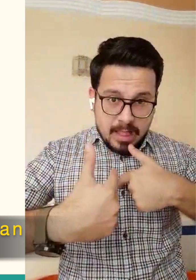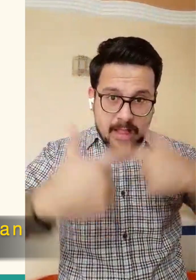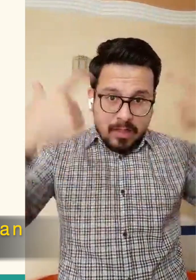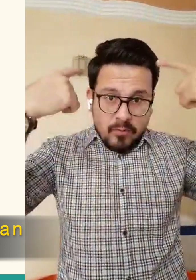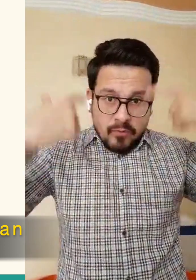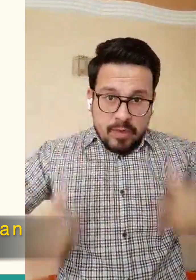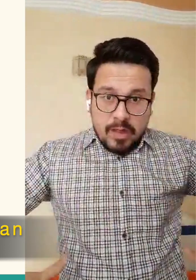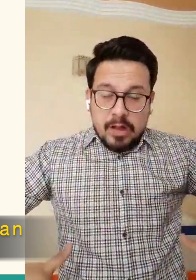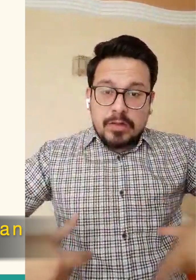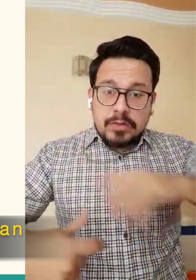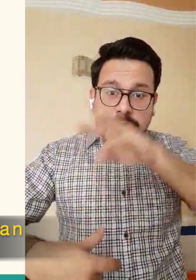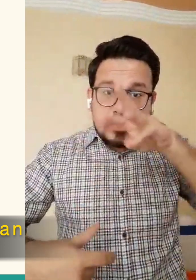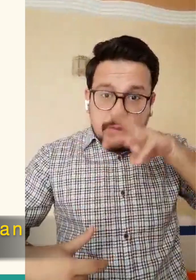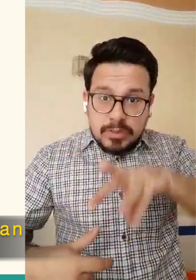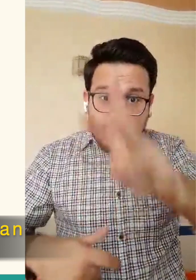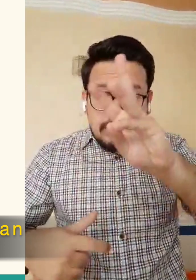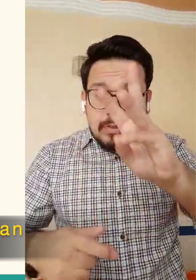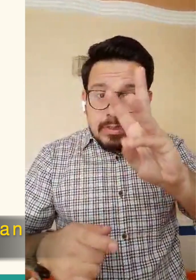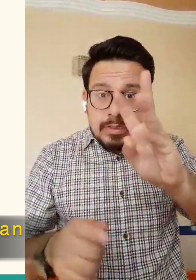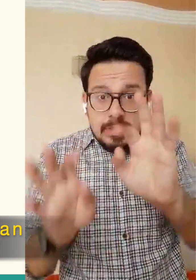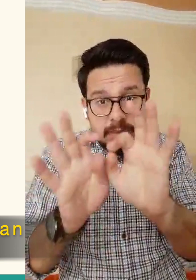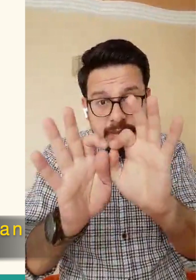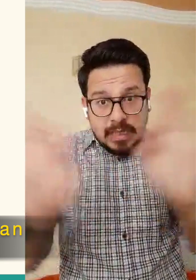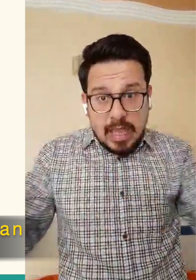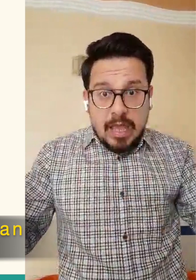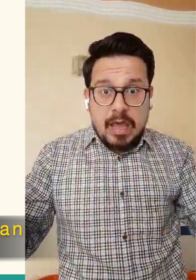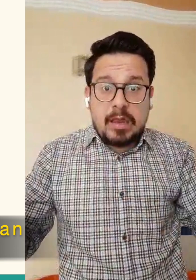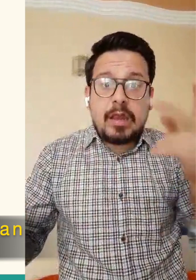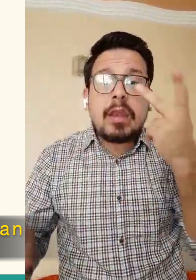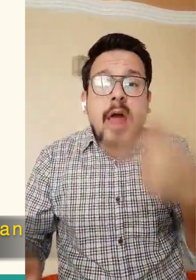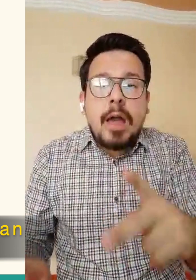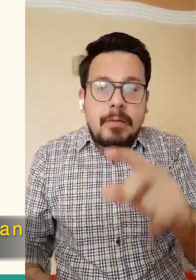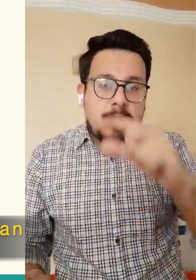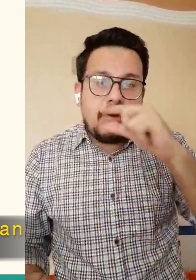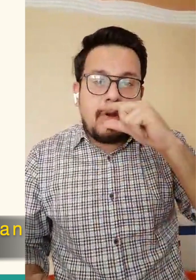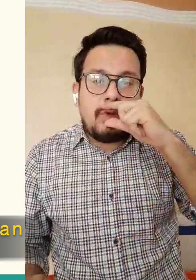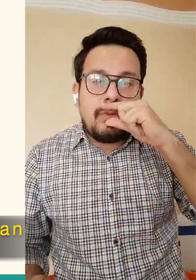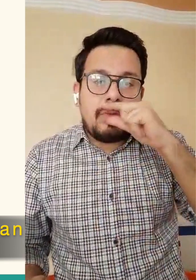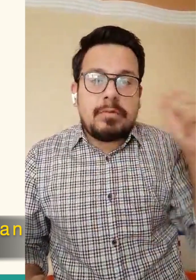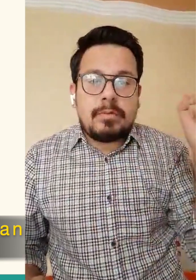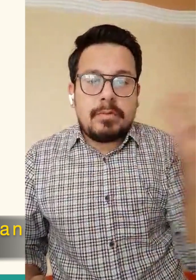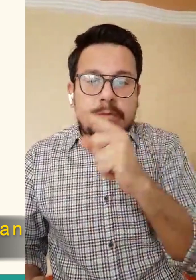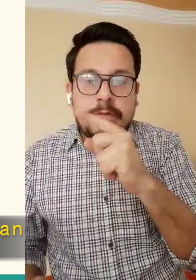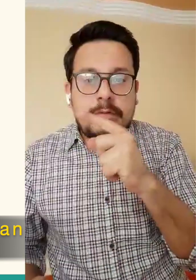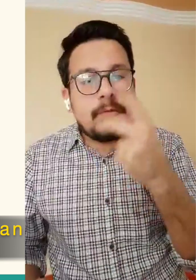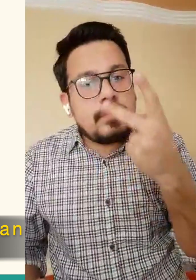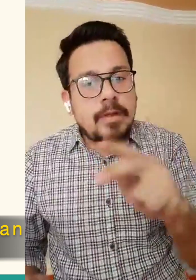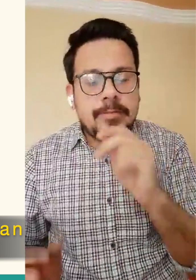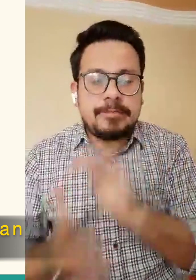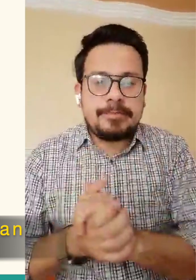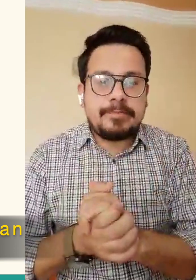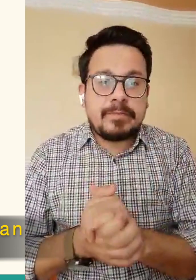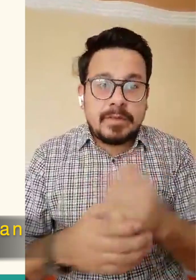to we tasks we daily tasks in sha Allah